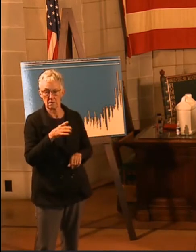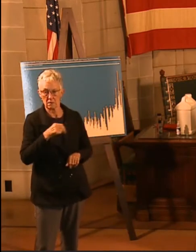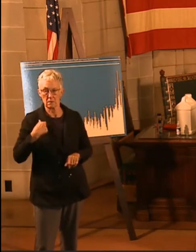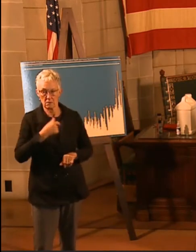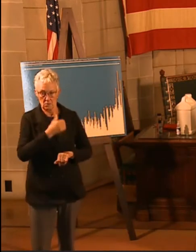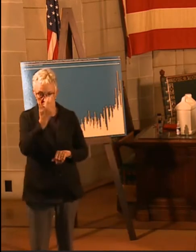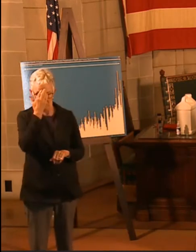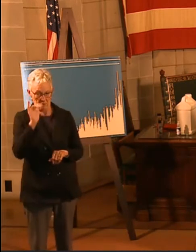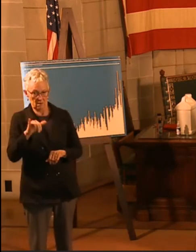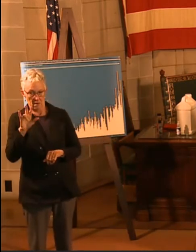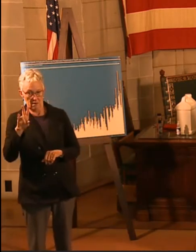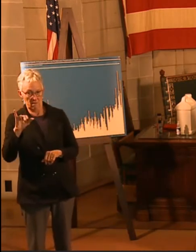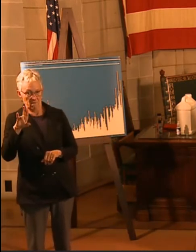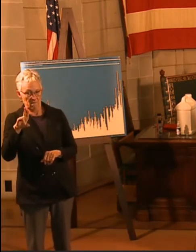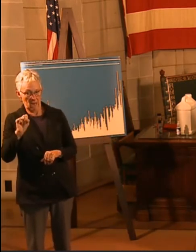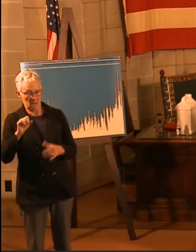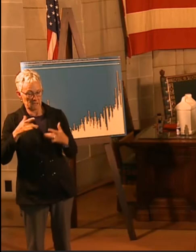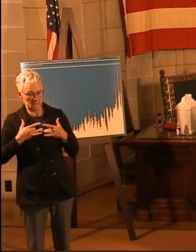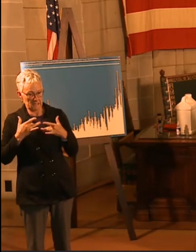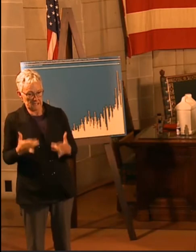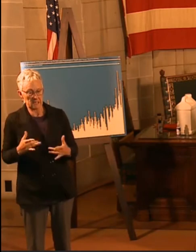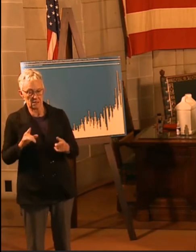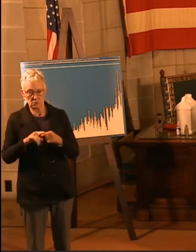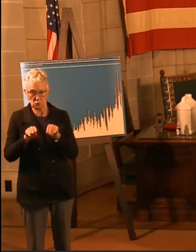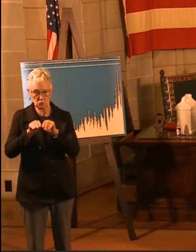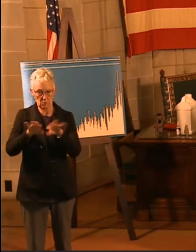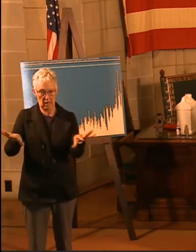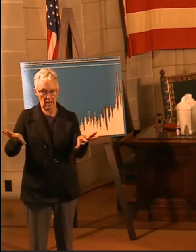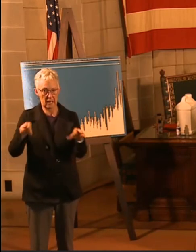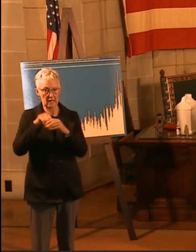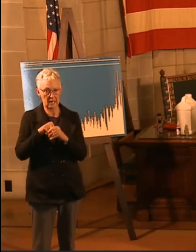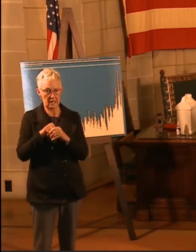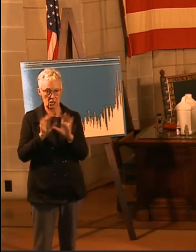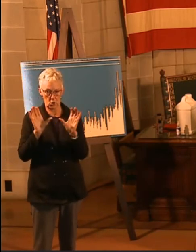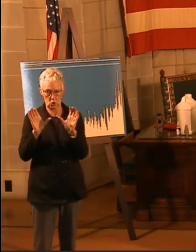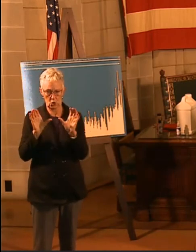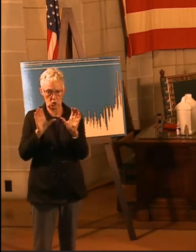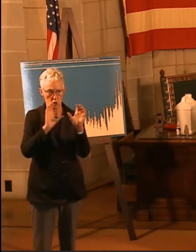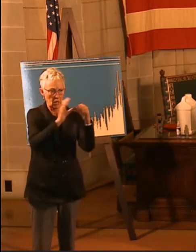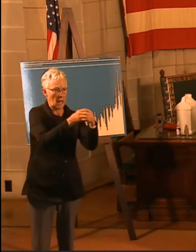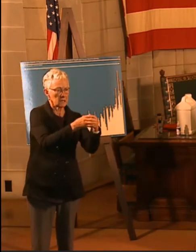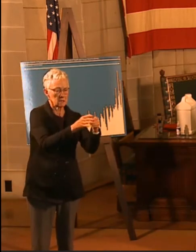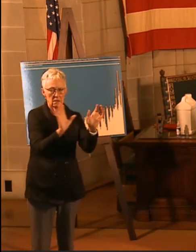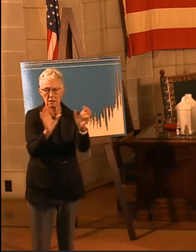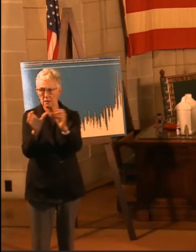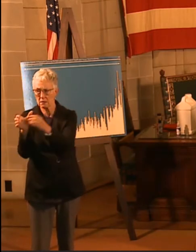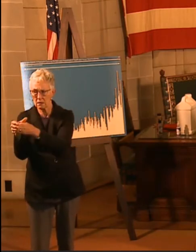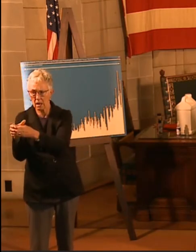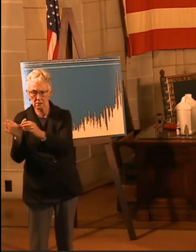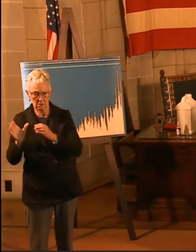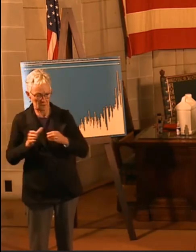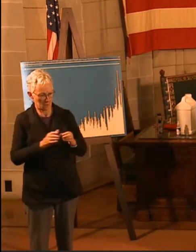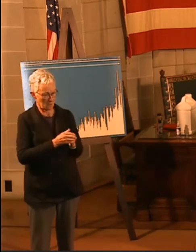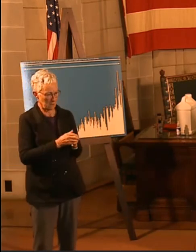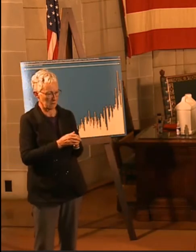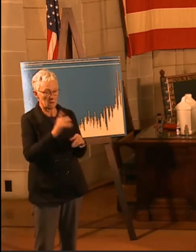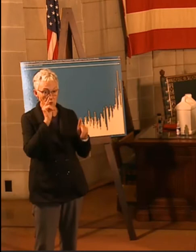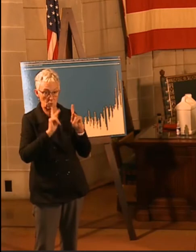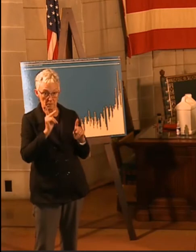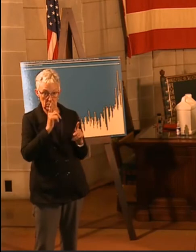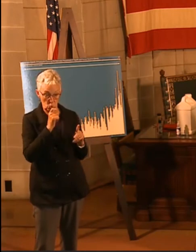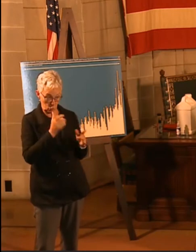clusters and spurts. So, the majority of people who become infected probably won't transmit the virus to anybody.